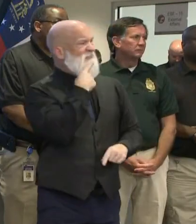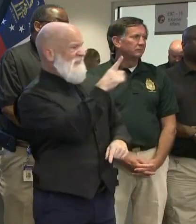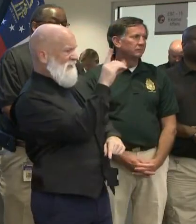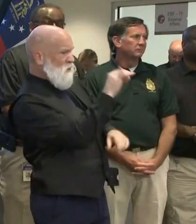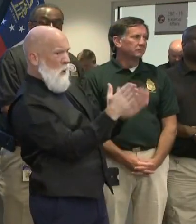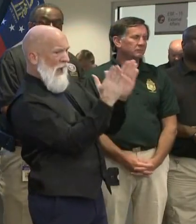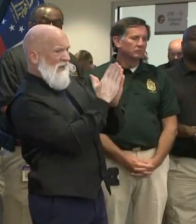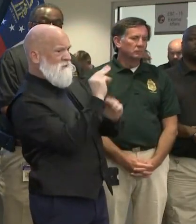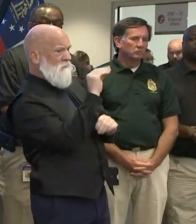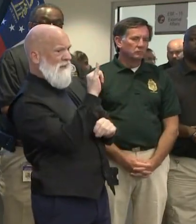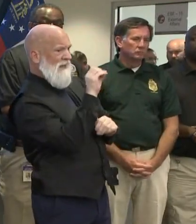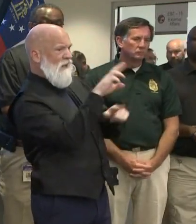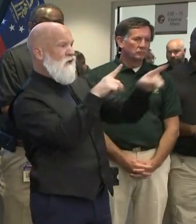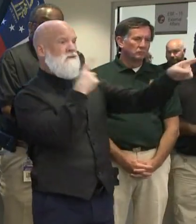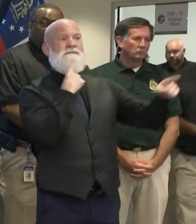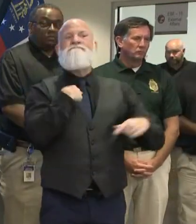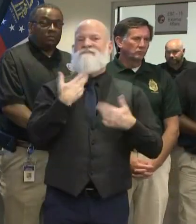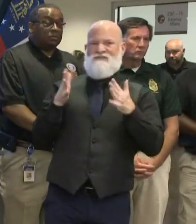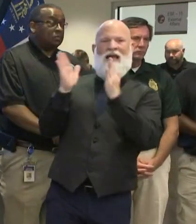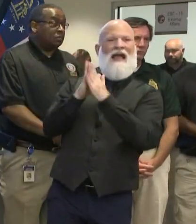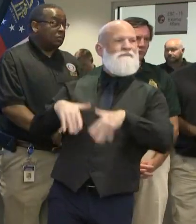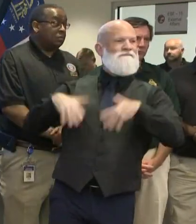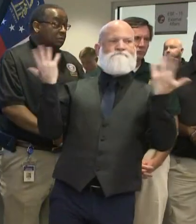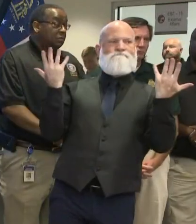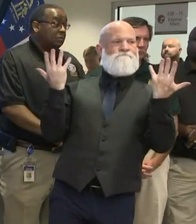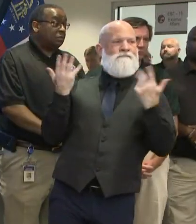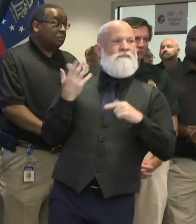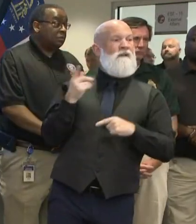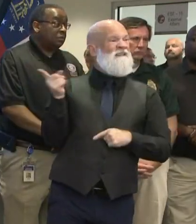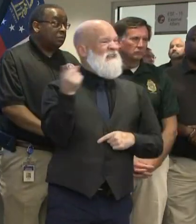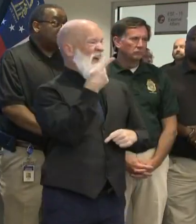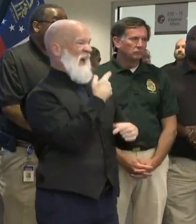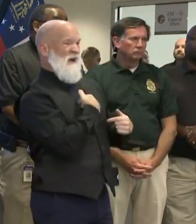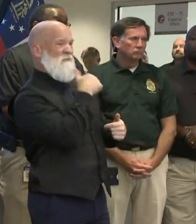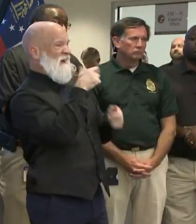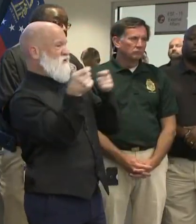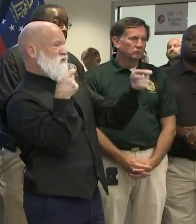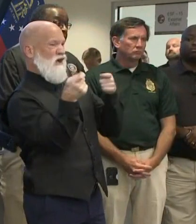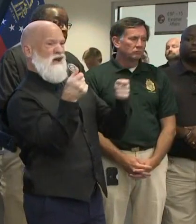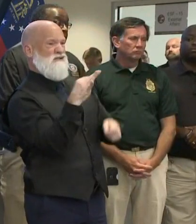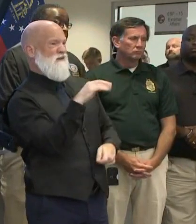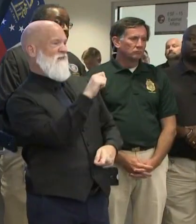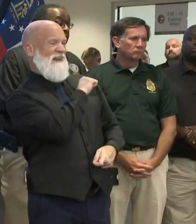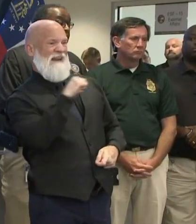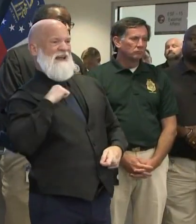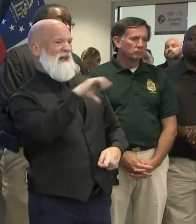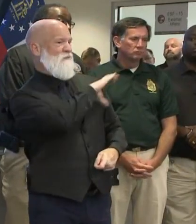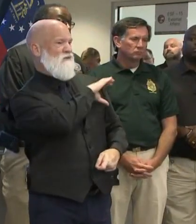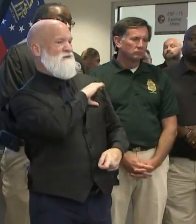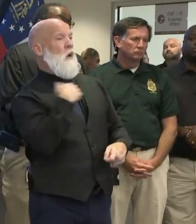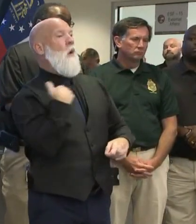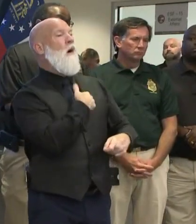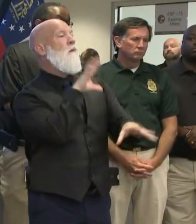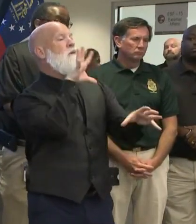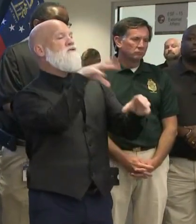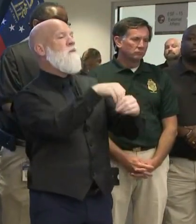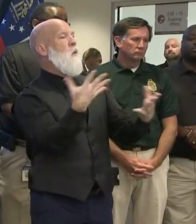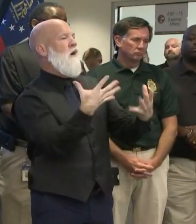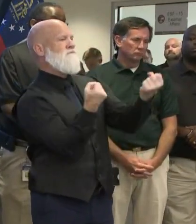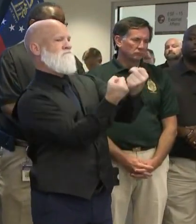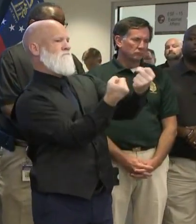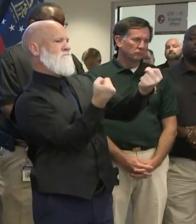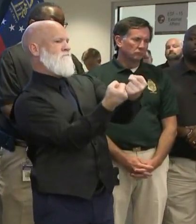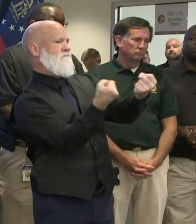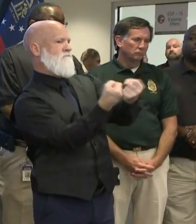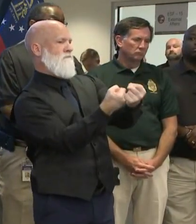Well, I'm not in charge of the Atlanta Police Department. We're serving in a backup role. I don't believe there's any state in the country